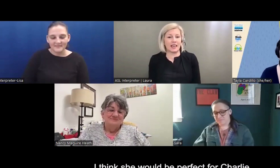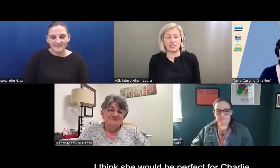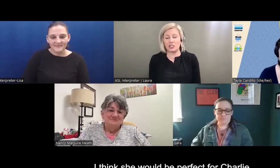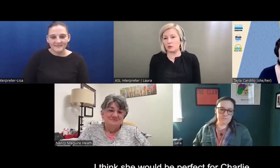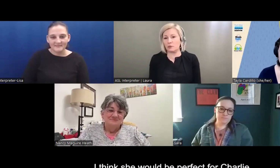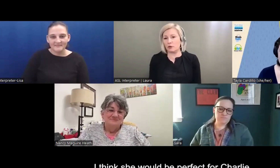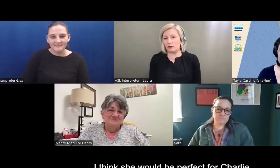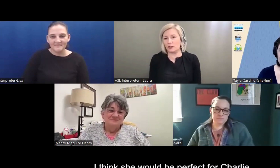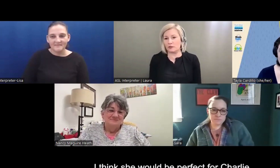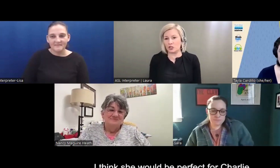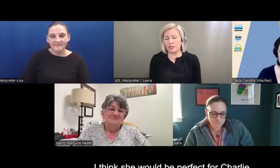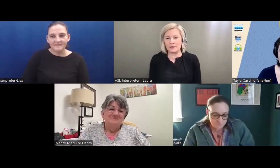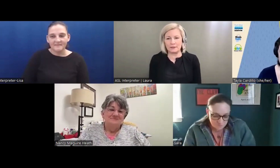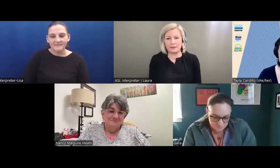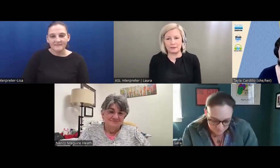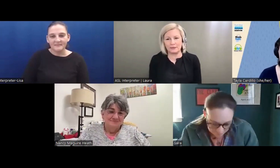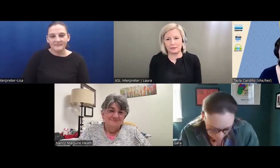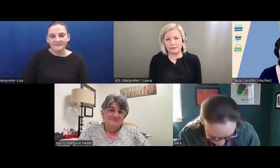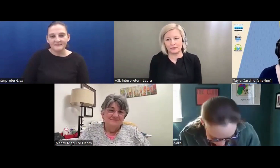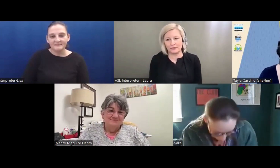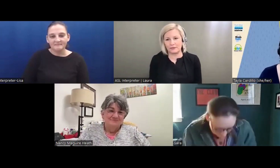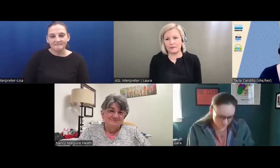I think she would be perfect for Charlie.